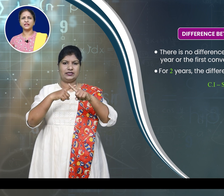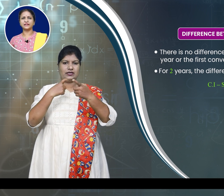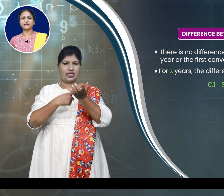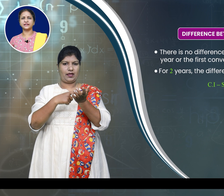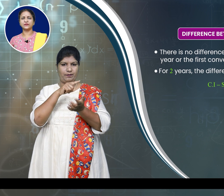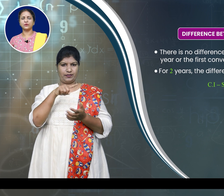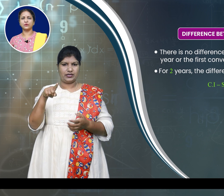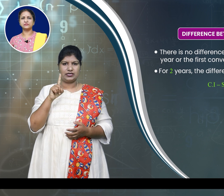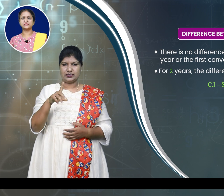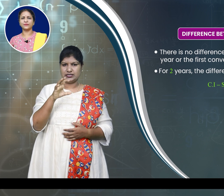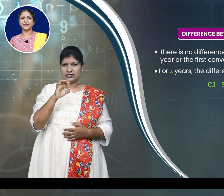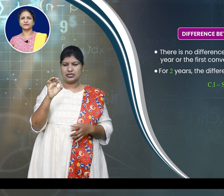100 whole square.